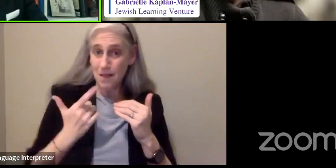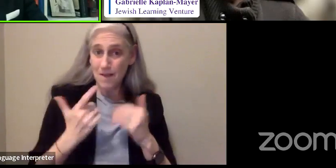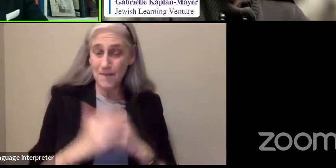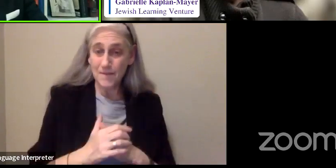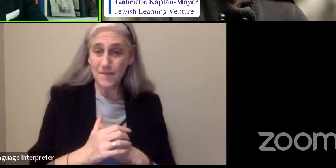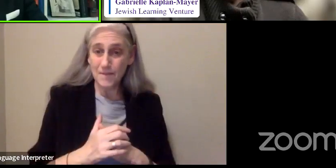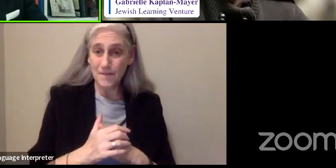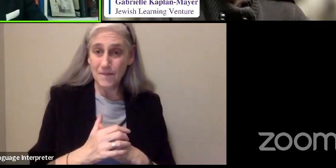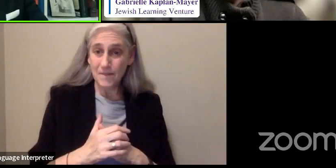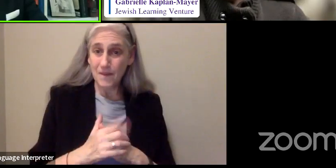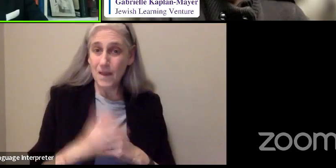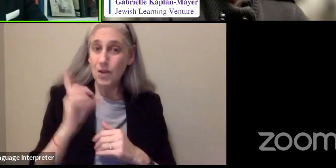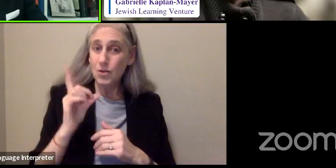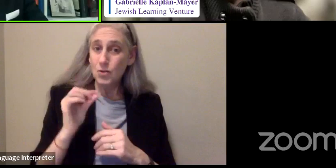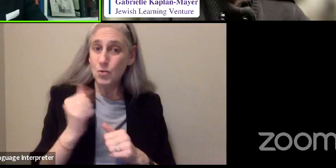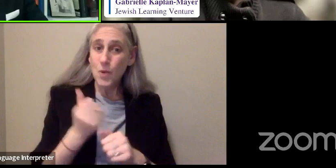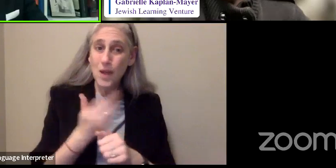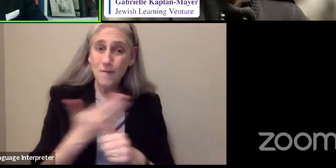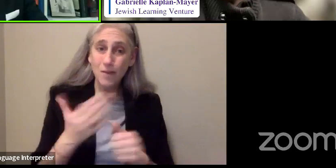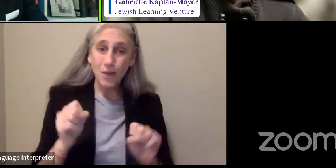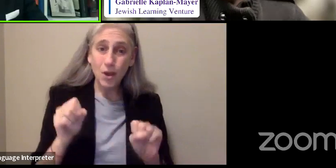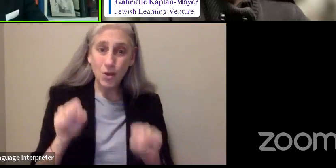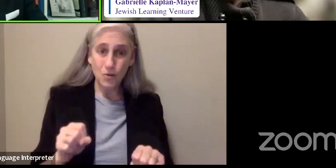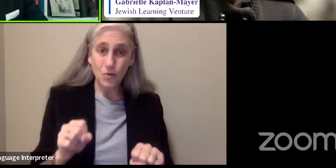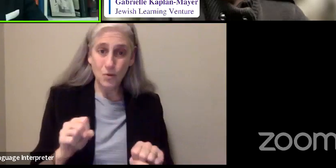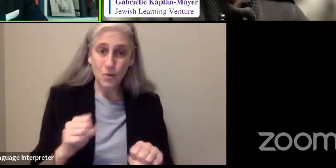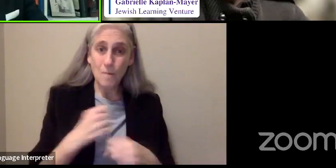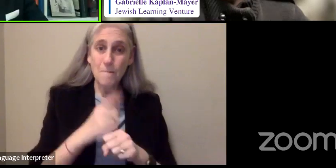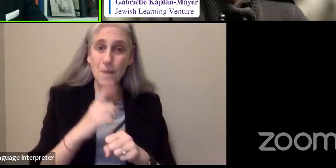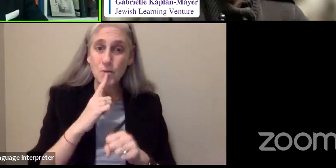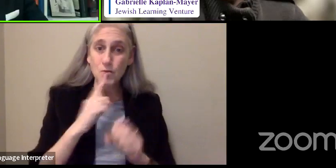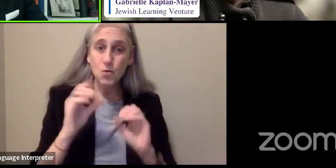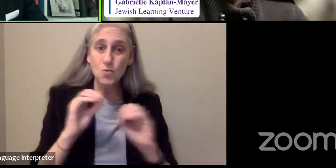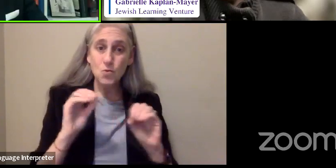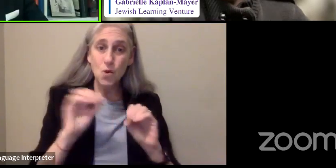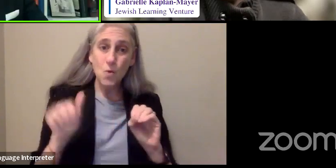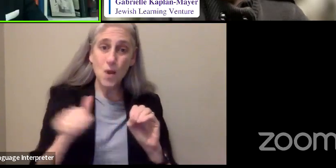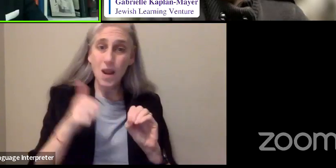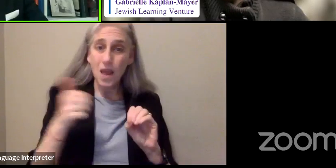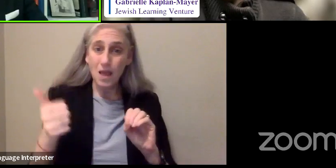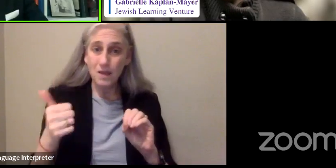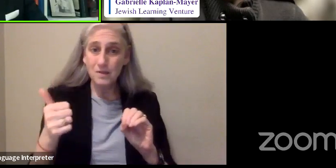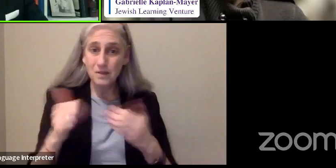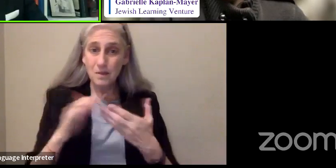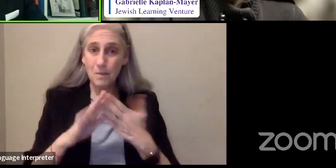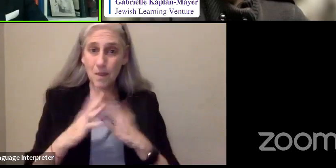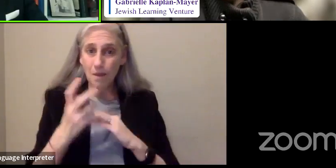I would do everything I could to make sure that no one else would go blind.